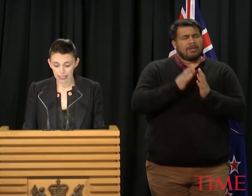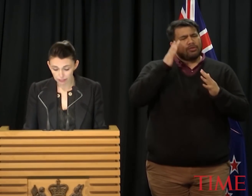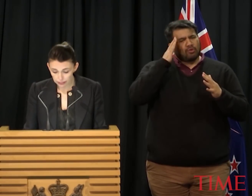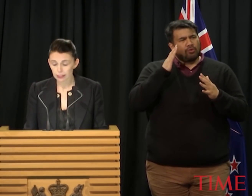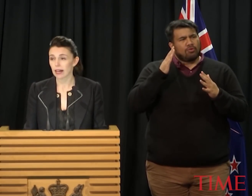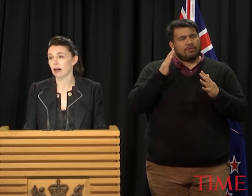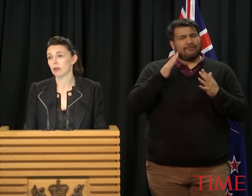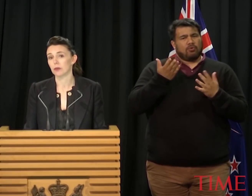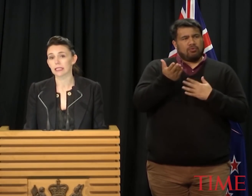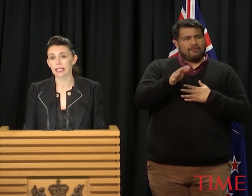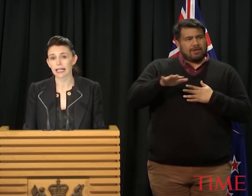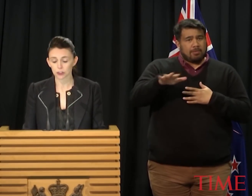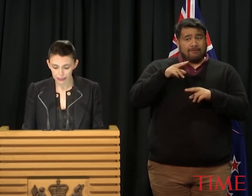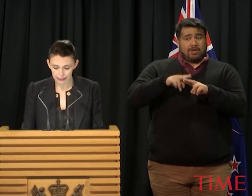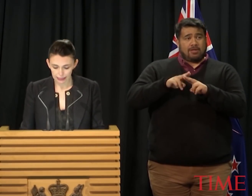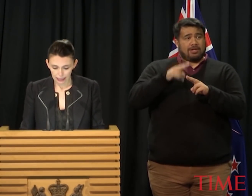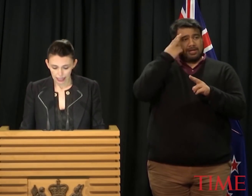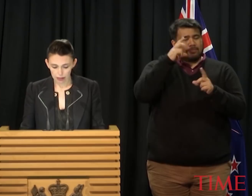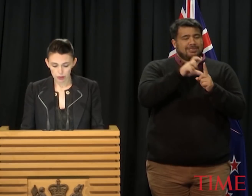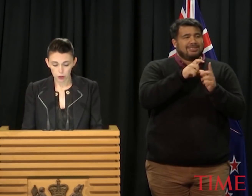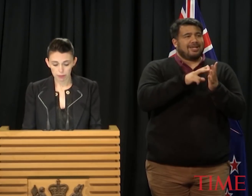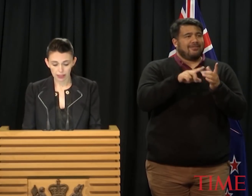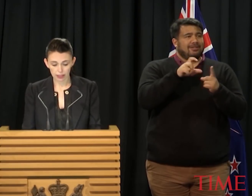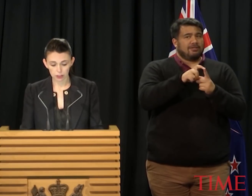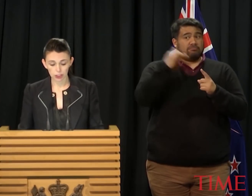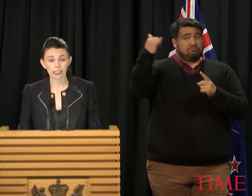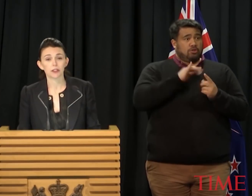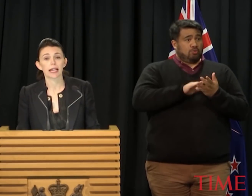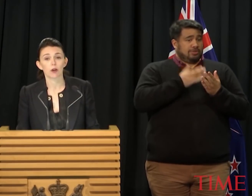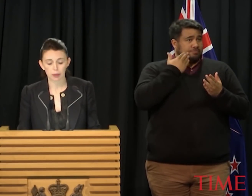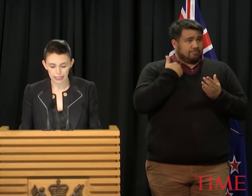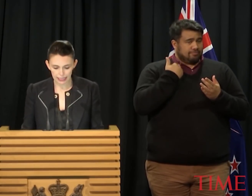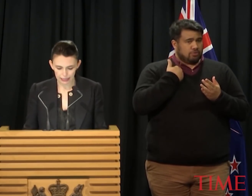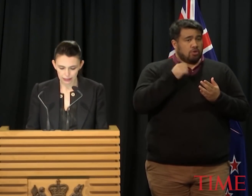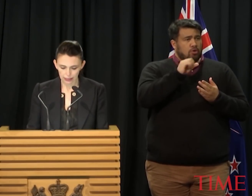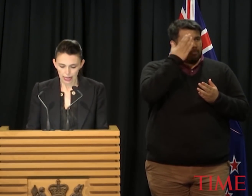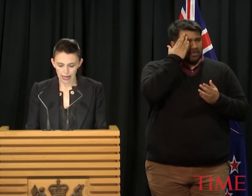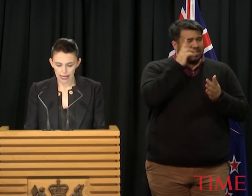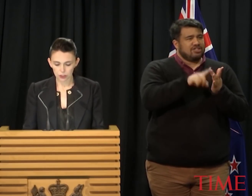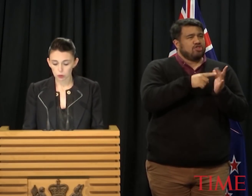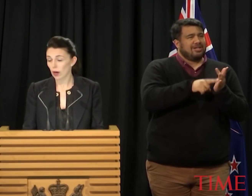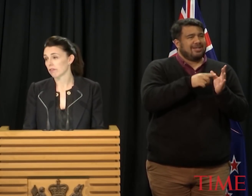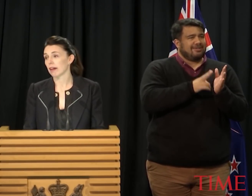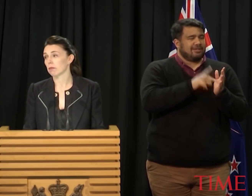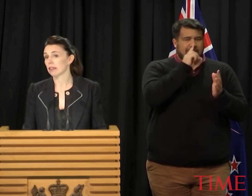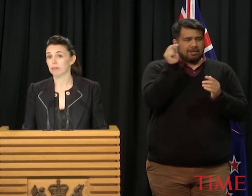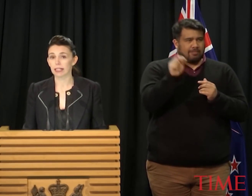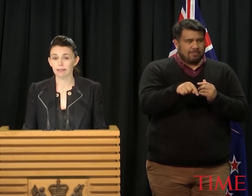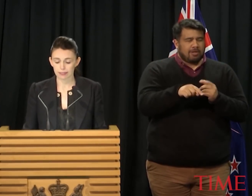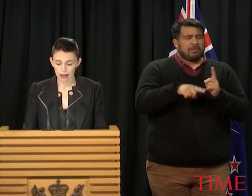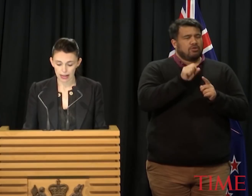father, David, who is in the country, her mother, Gillian, who cannot be here. And to wider